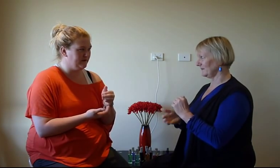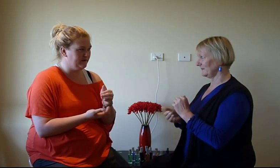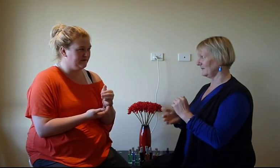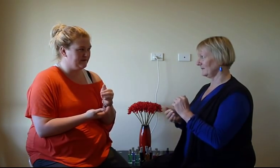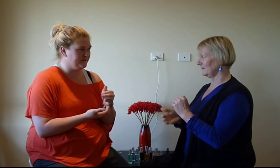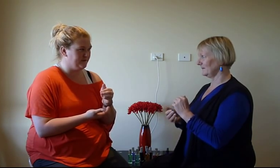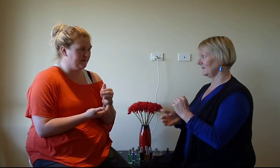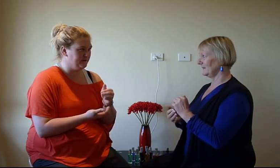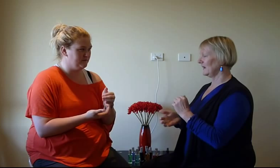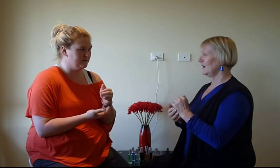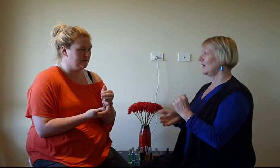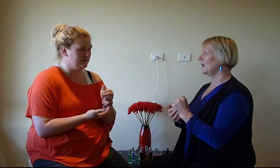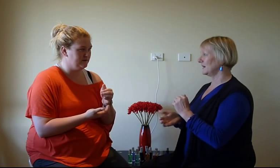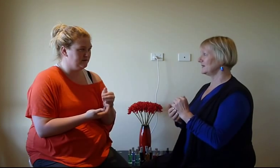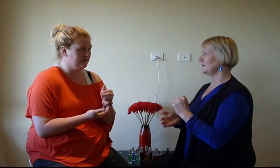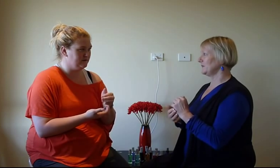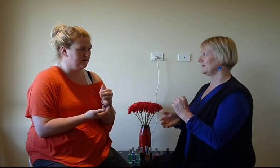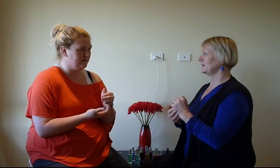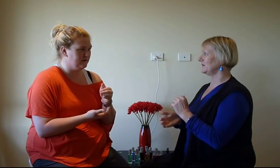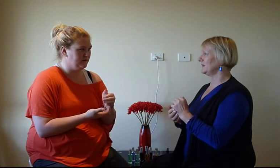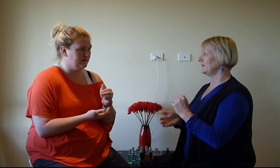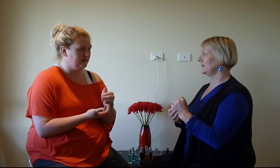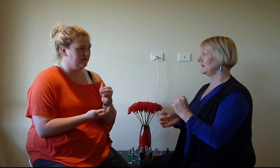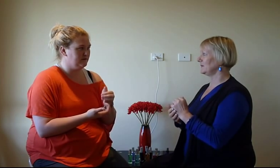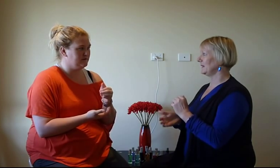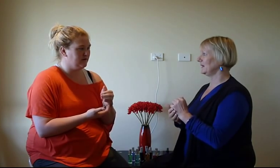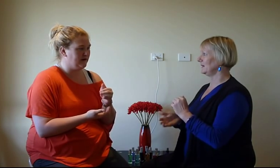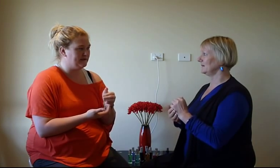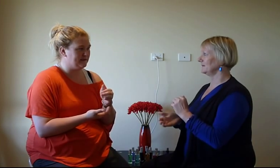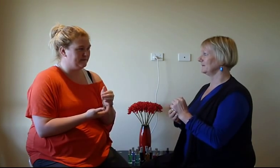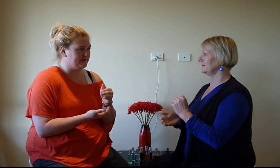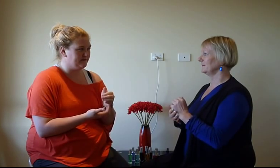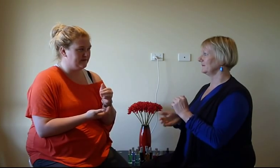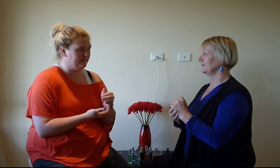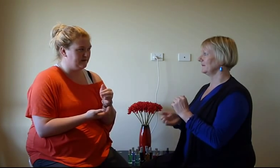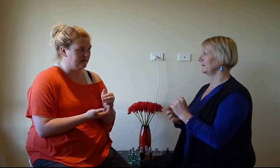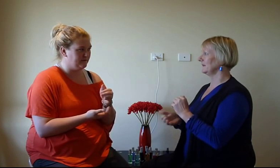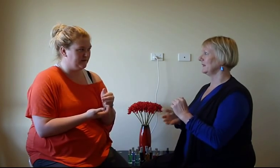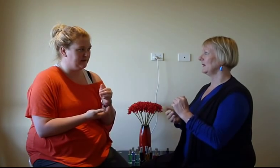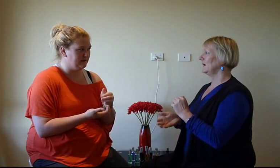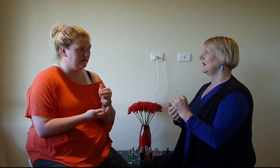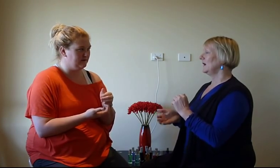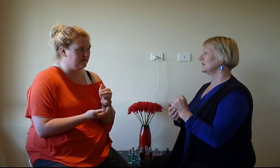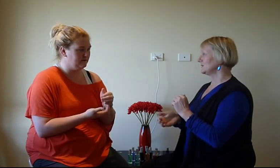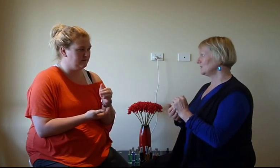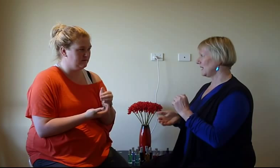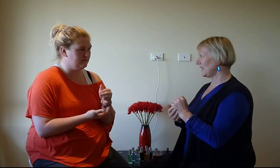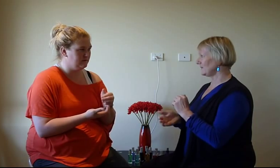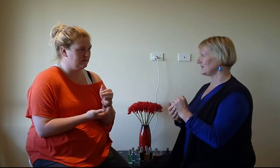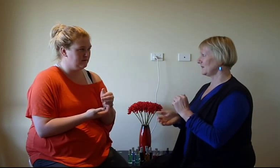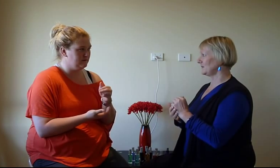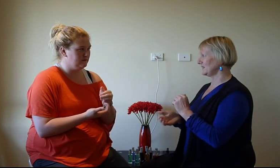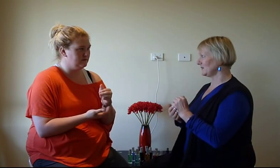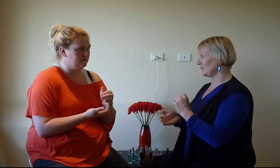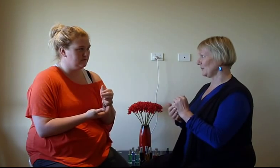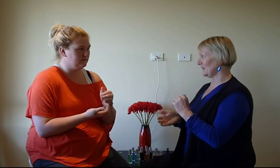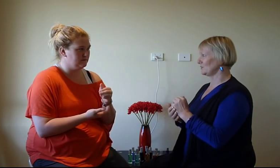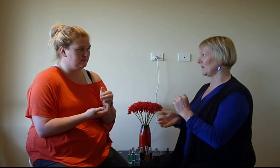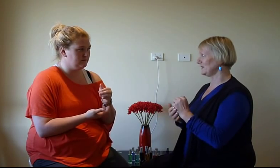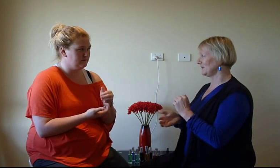think of these two people. I accept myself deeply and completely. I still have some disappointment trapped in